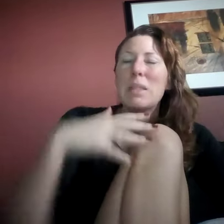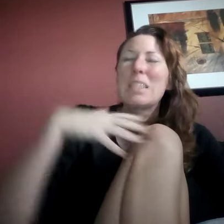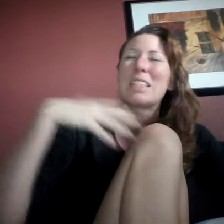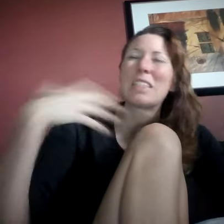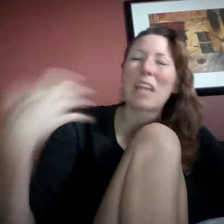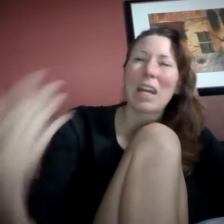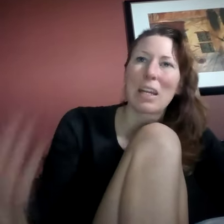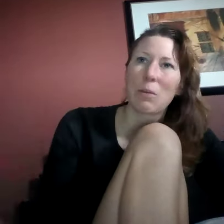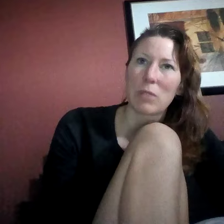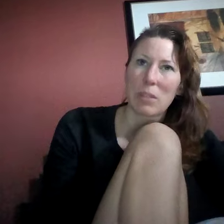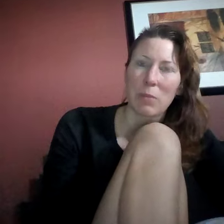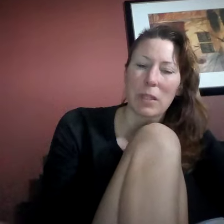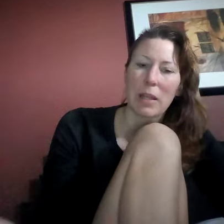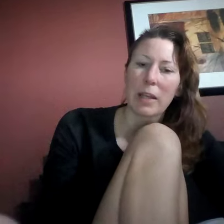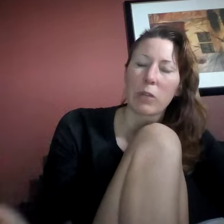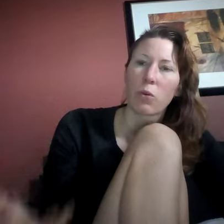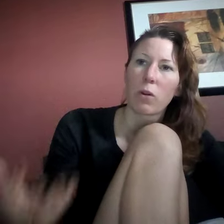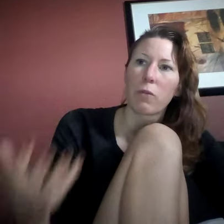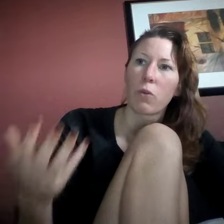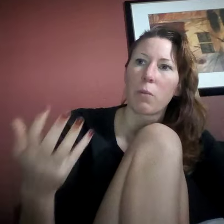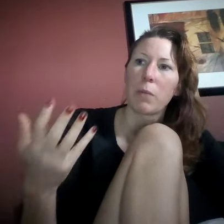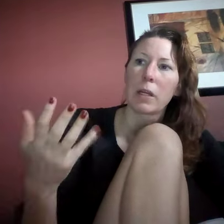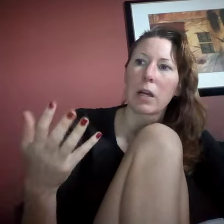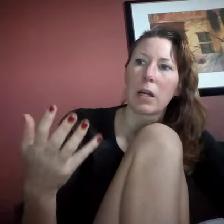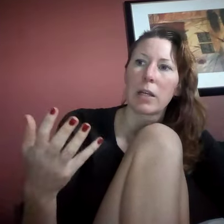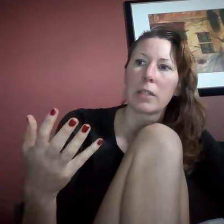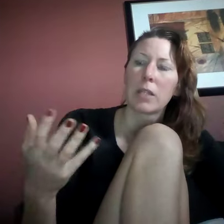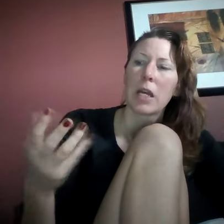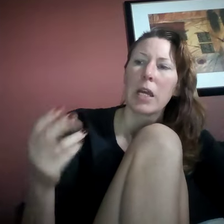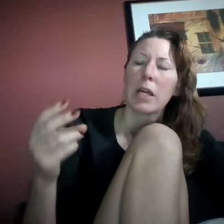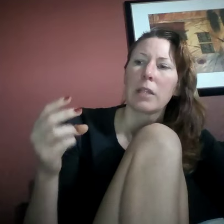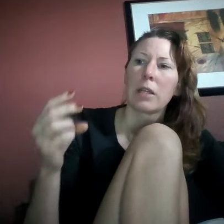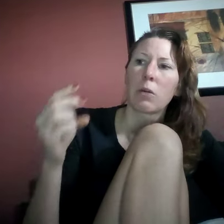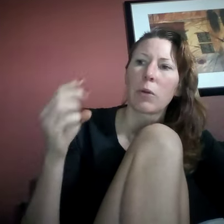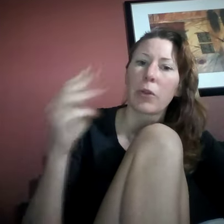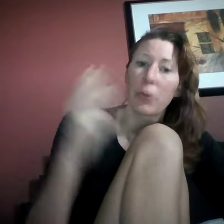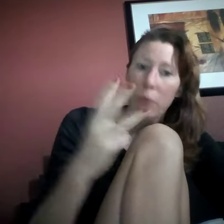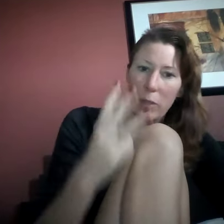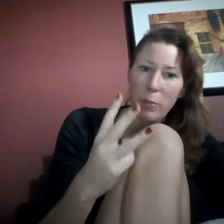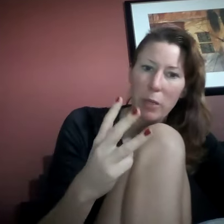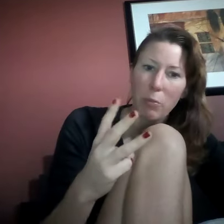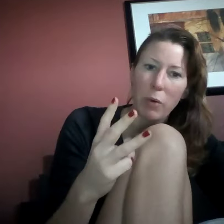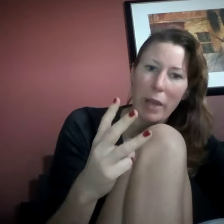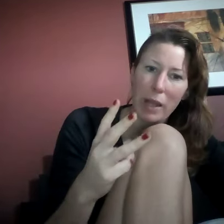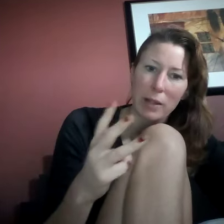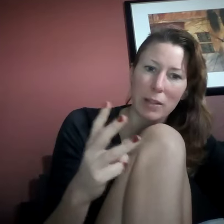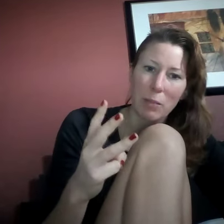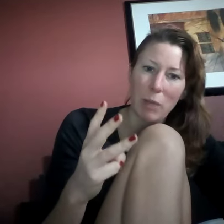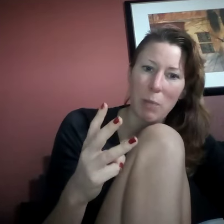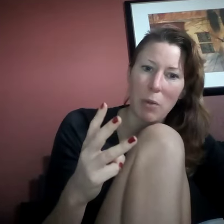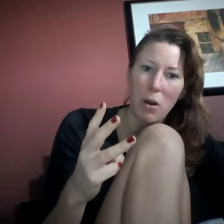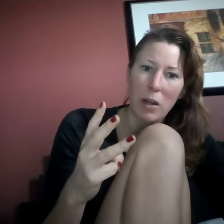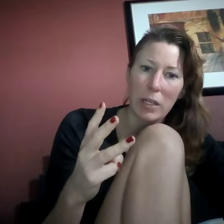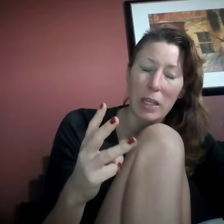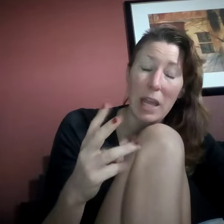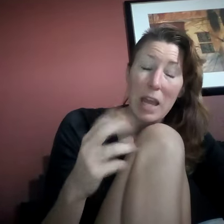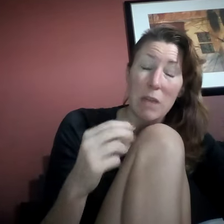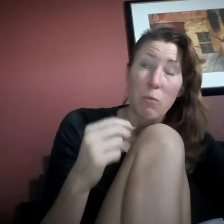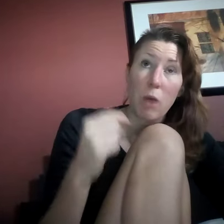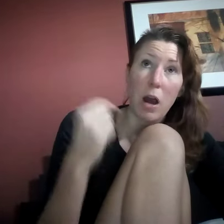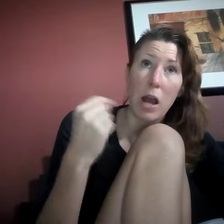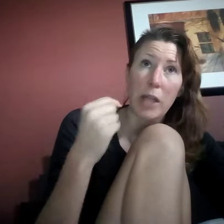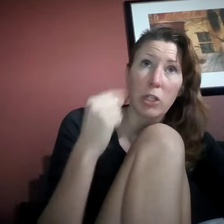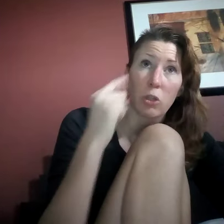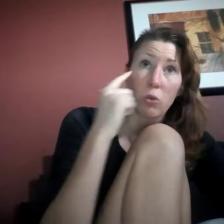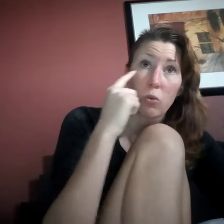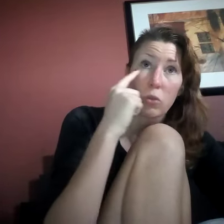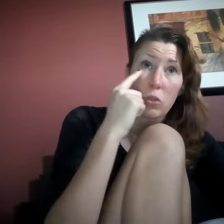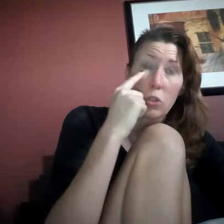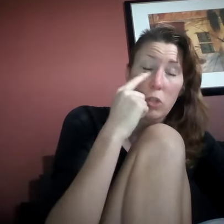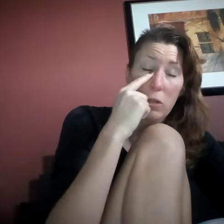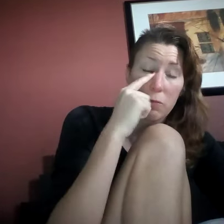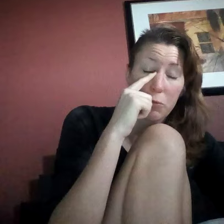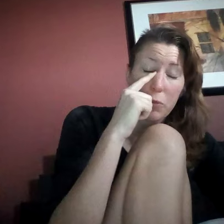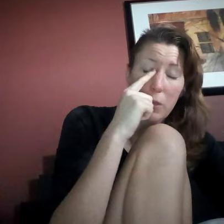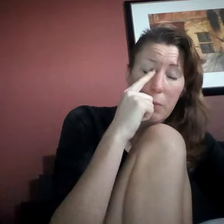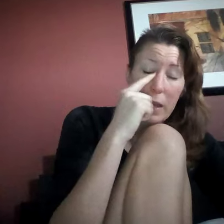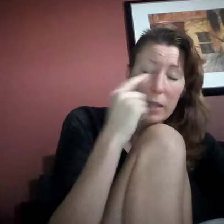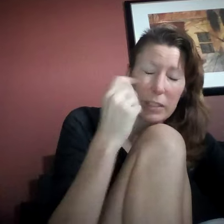saying it was something like chloroform because there were three people handling my body and I knew to try to fool them. I had to